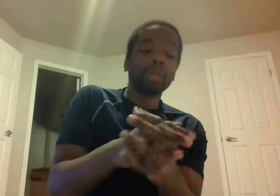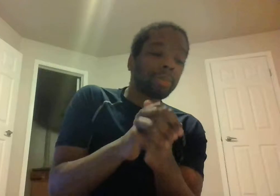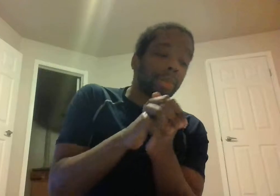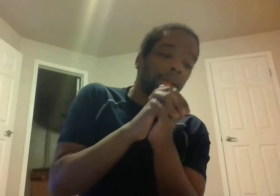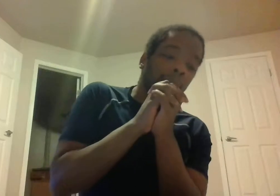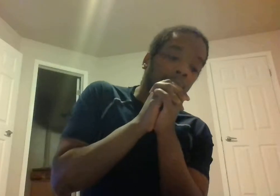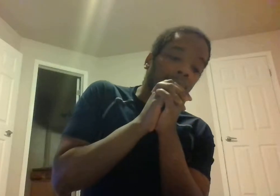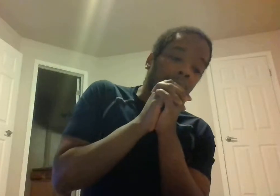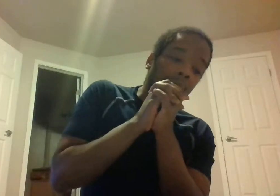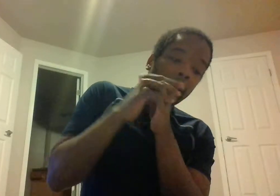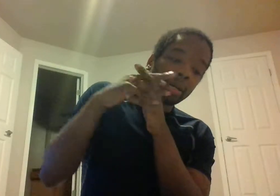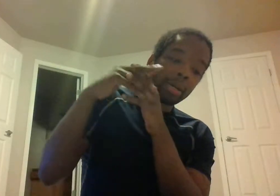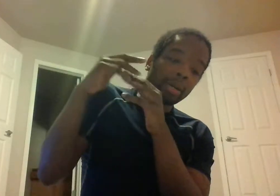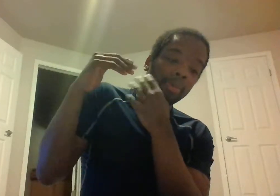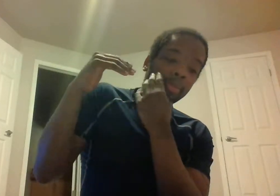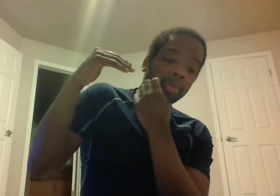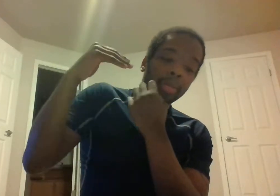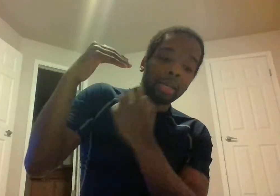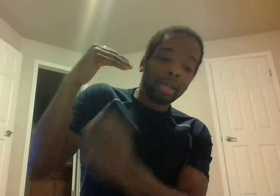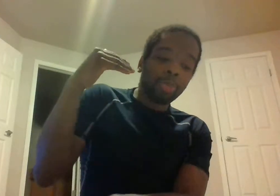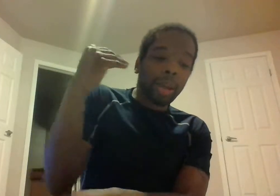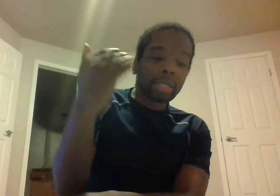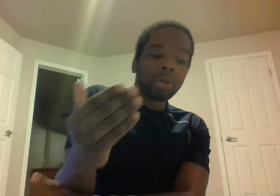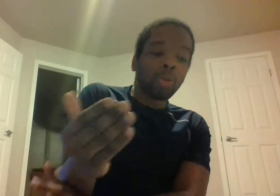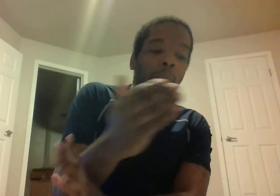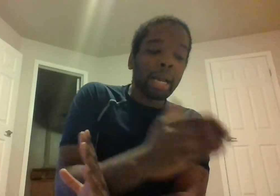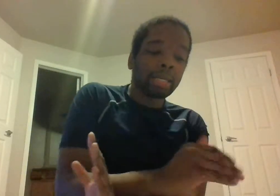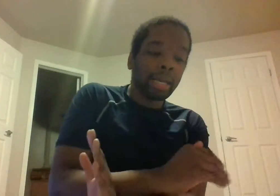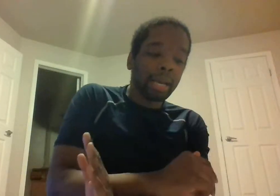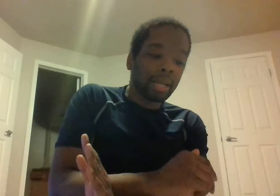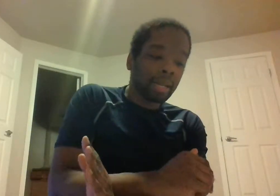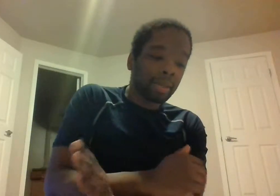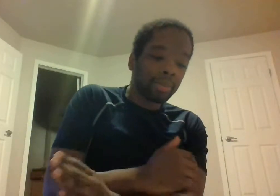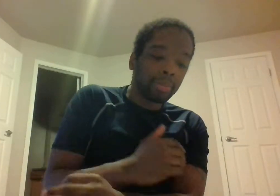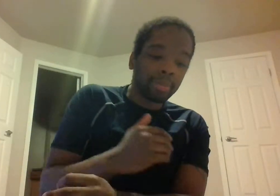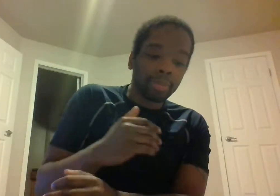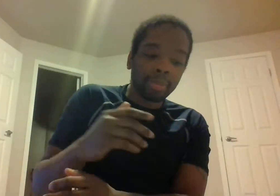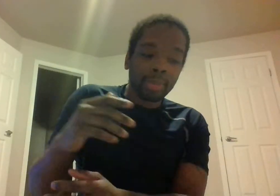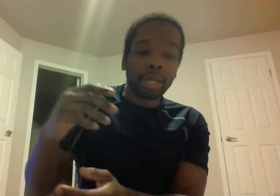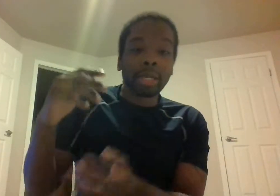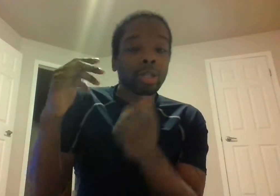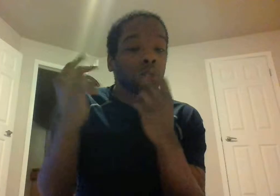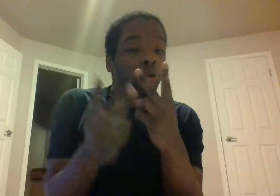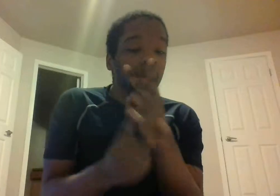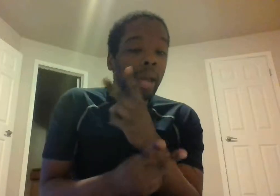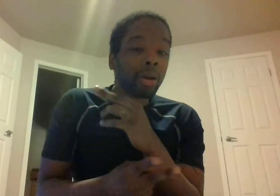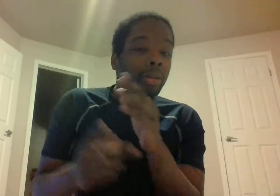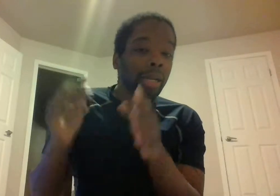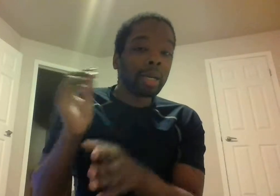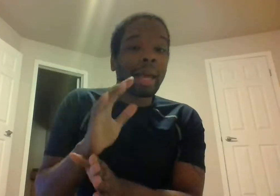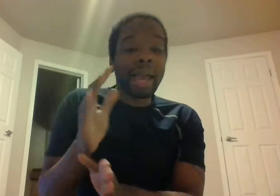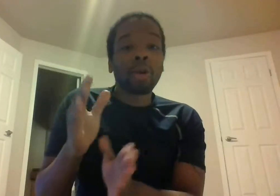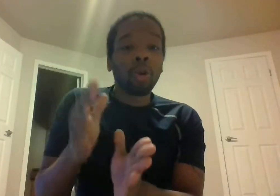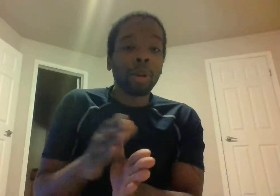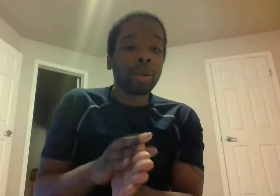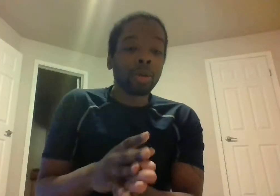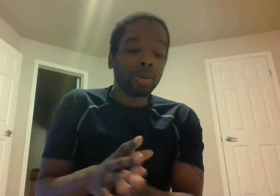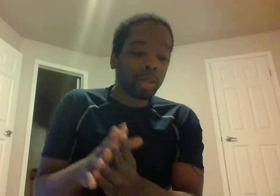basically what I said there's two layers in anaerobic lagoons